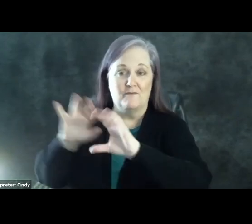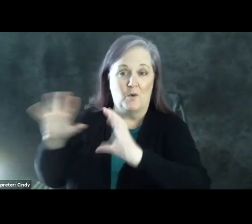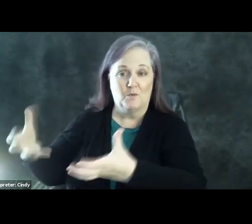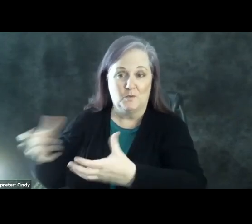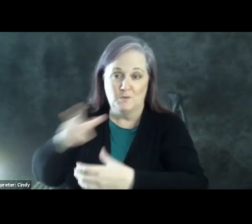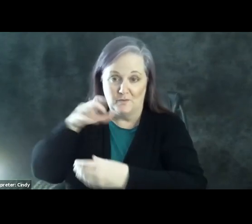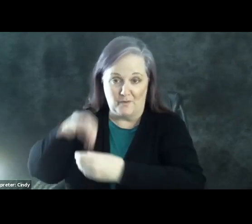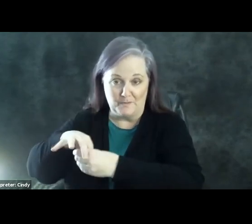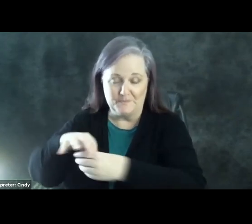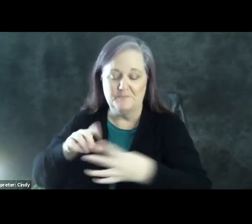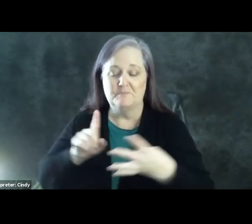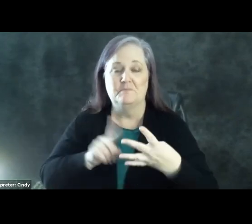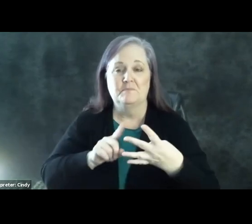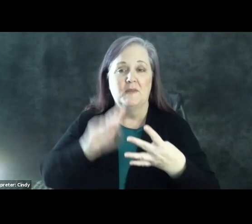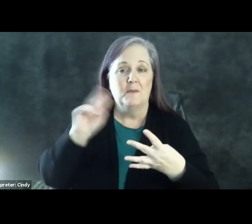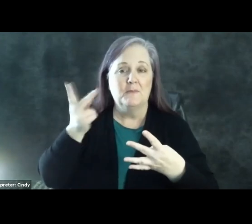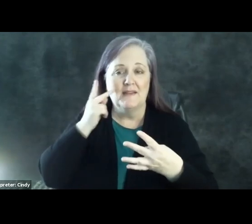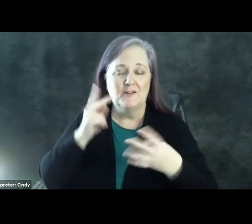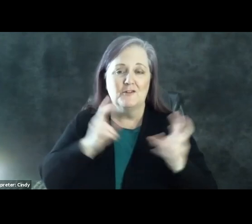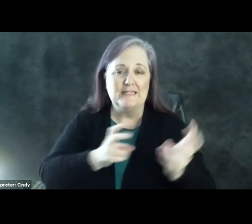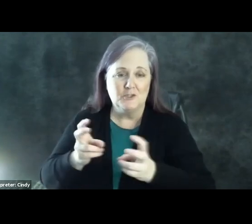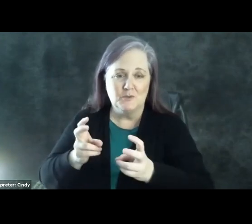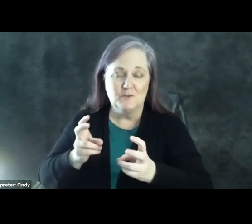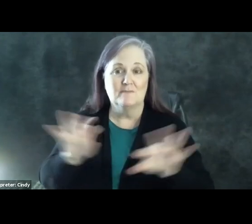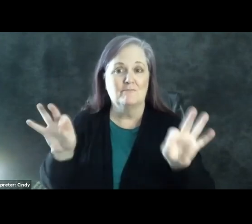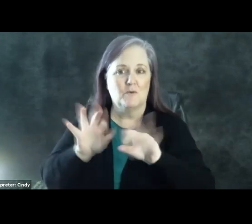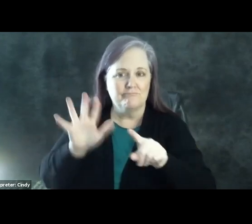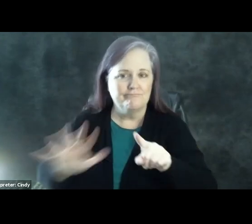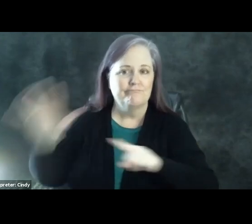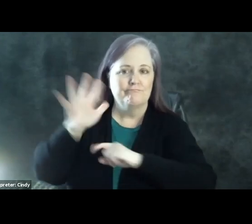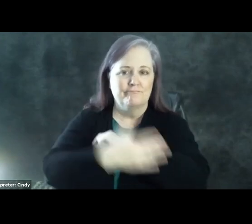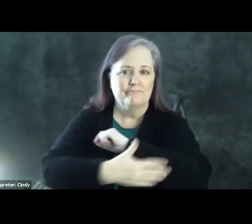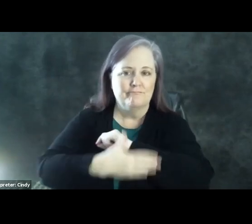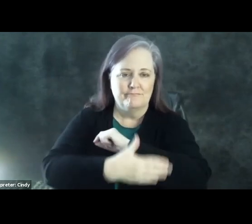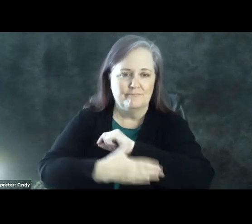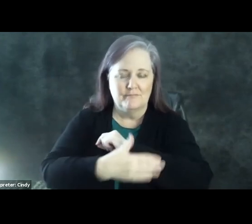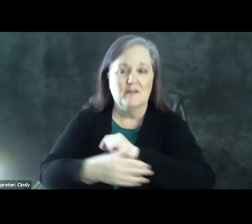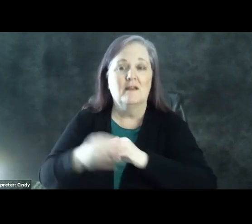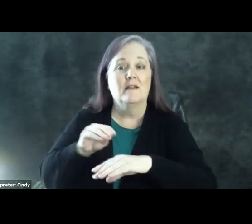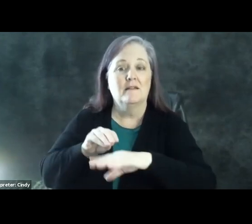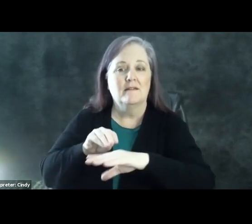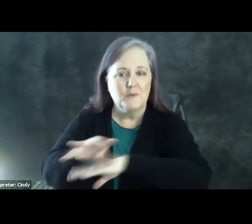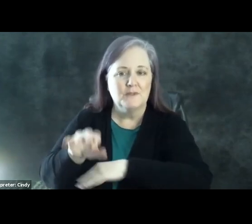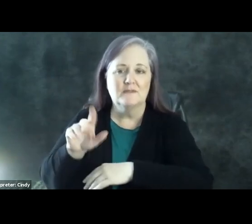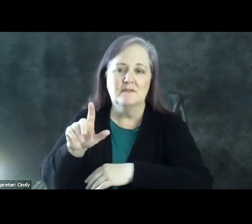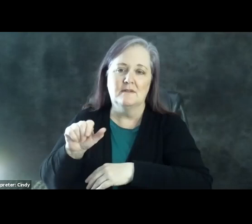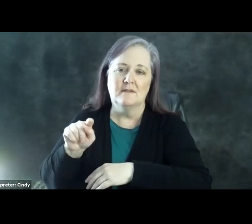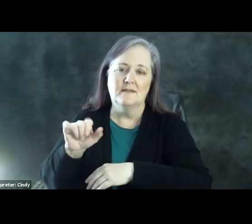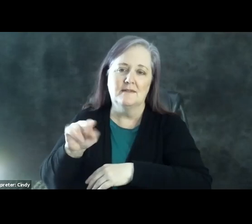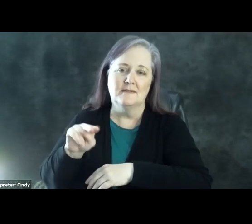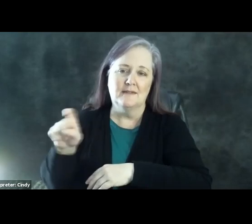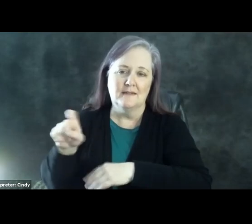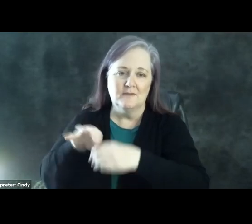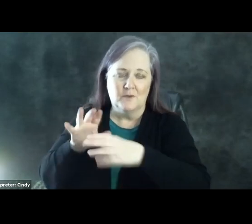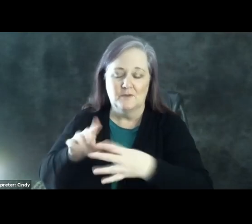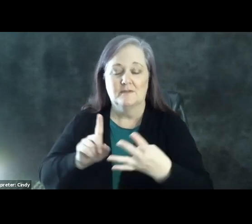Second, I want to talk about political issues that matter on a national scale to potential Latinx voters. Third, I want to talk